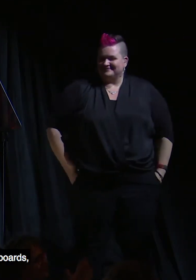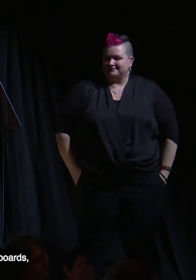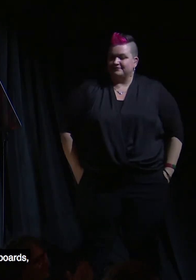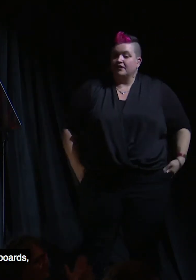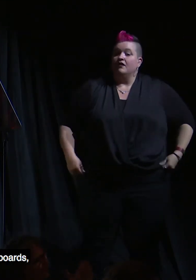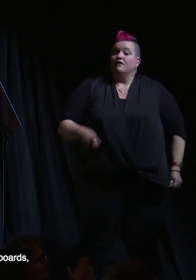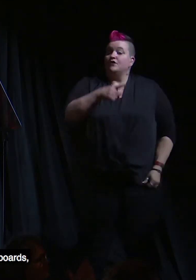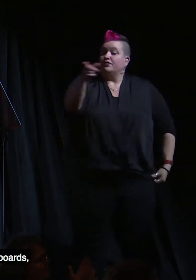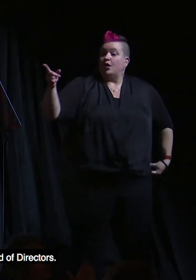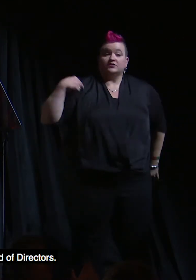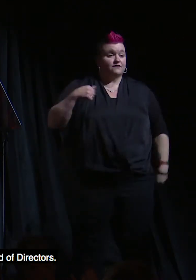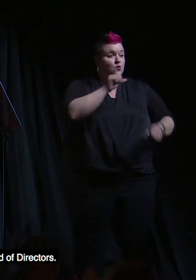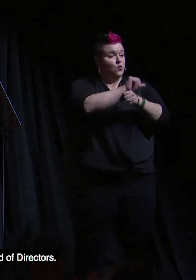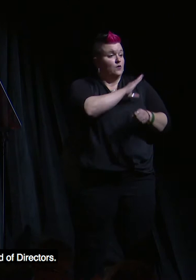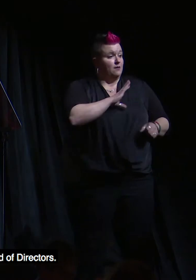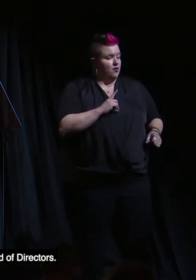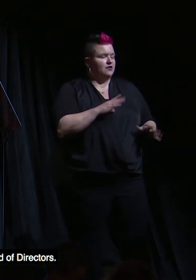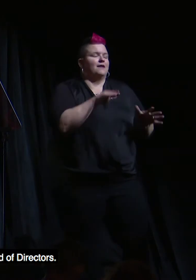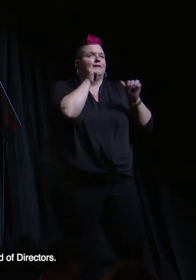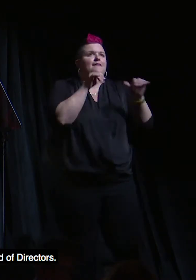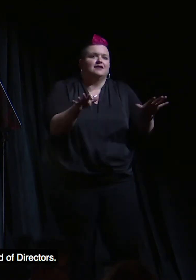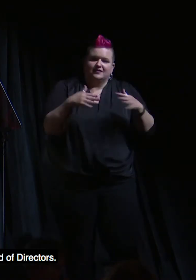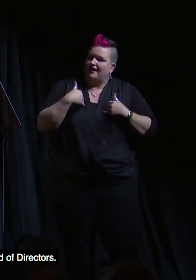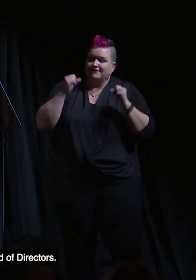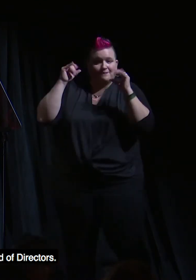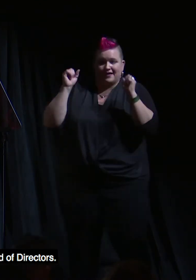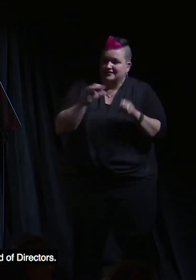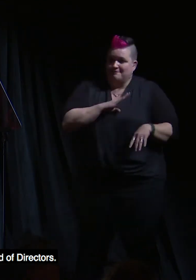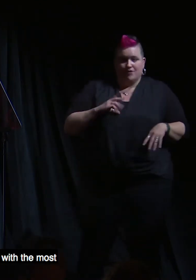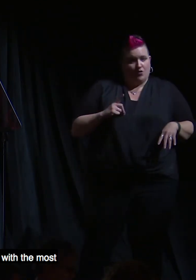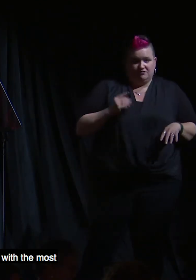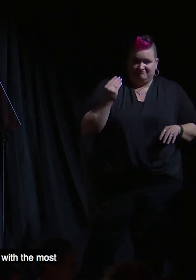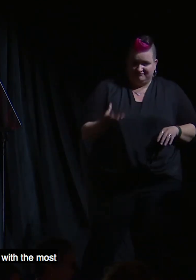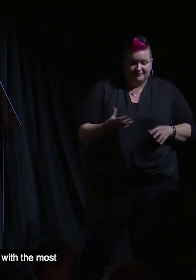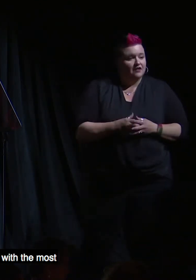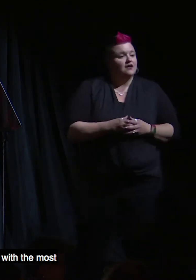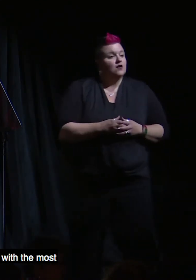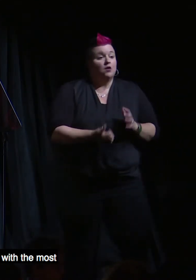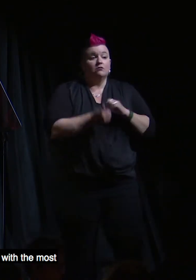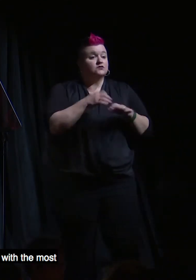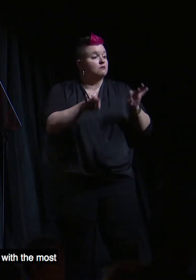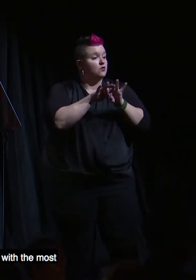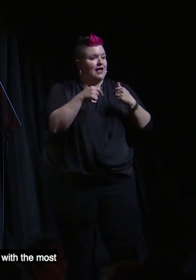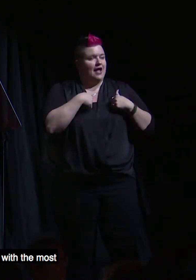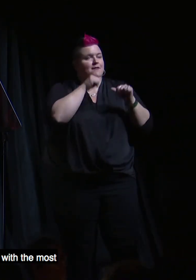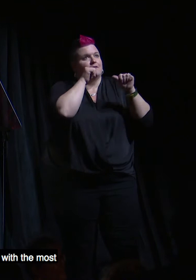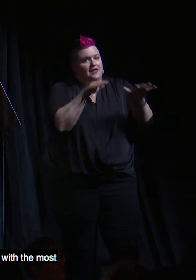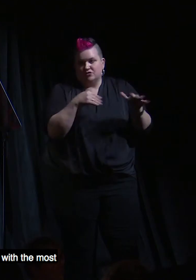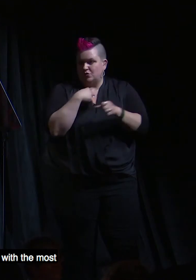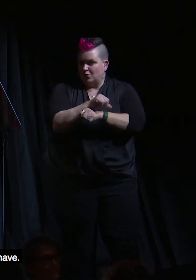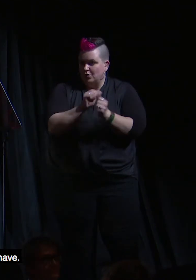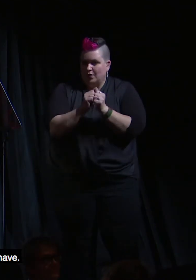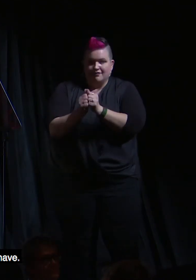For those of you who work with boards, I am blessed to have an amazing board of directors. More importantly, I am blessed to work